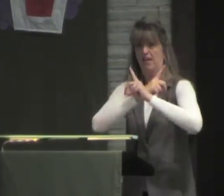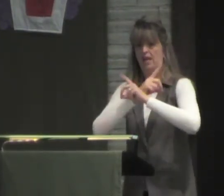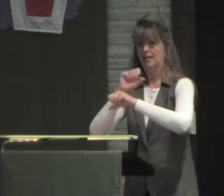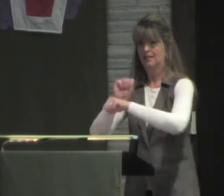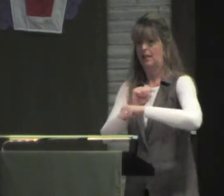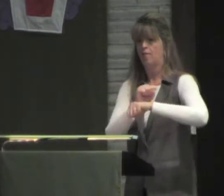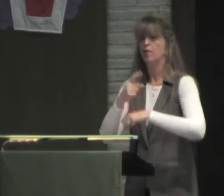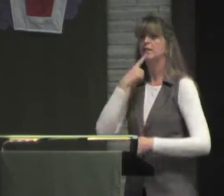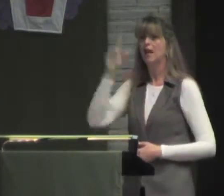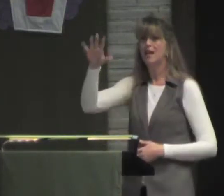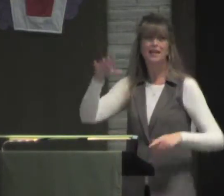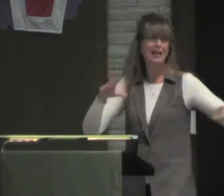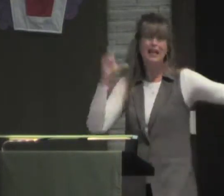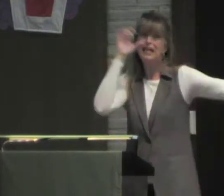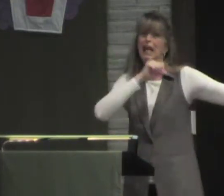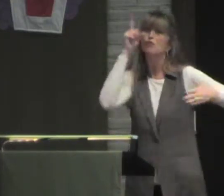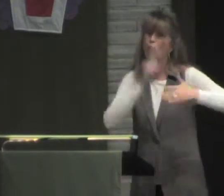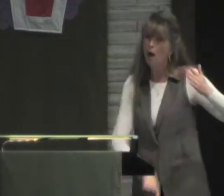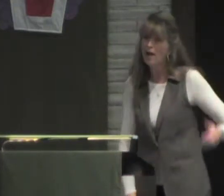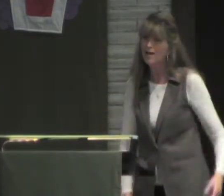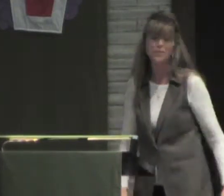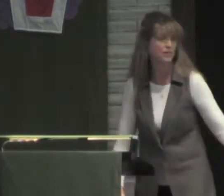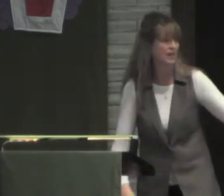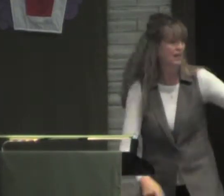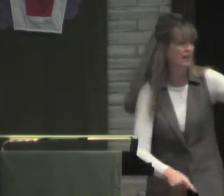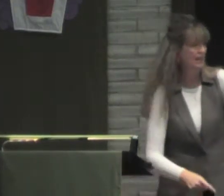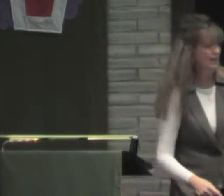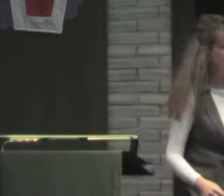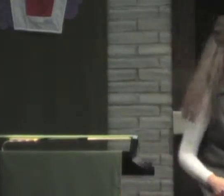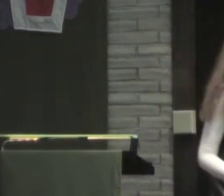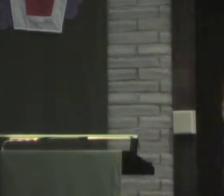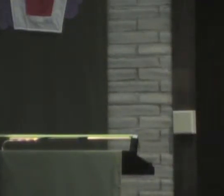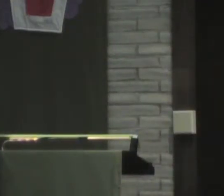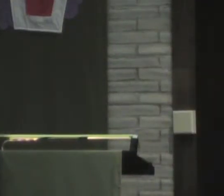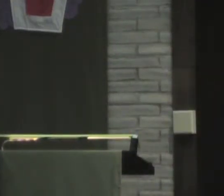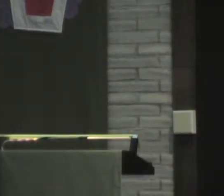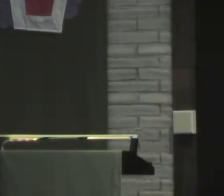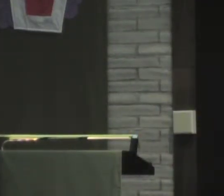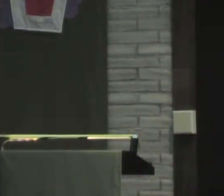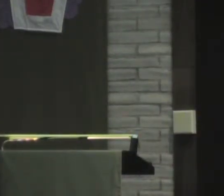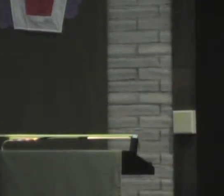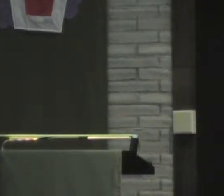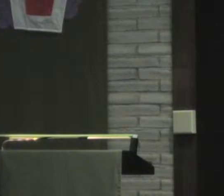Defend the first pointed to more than,